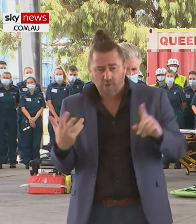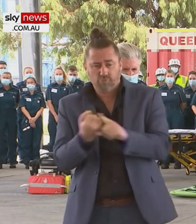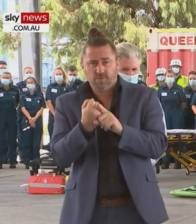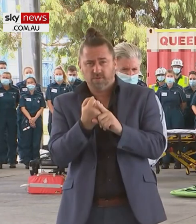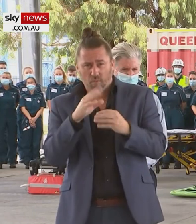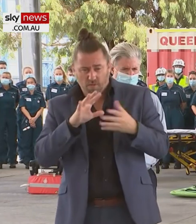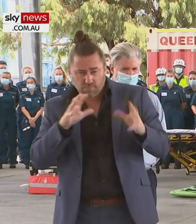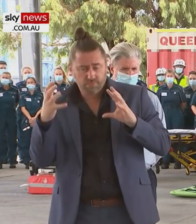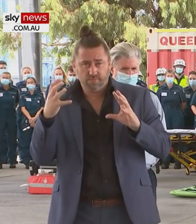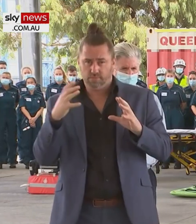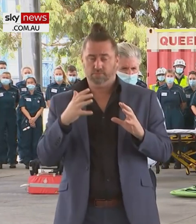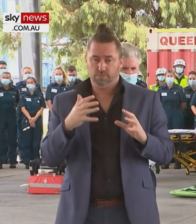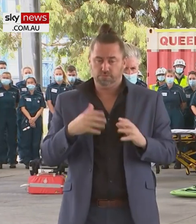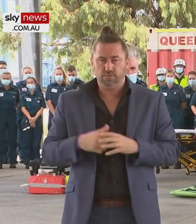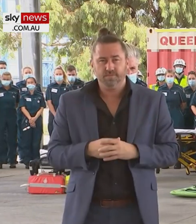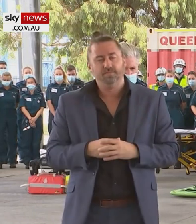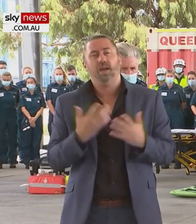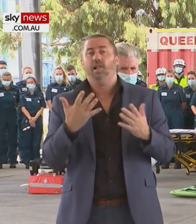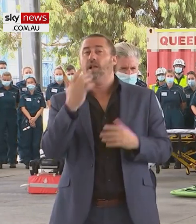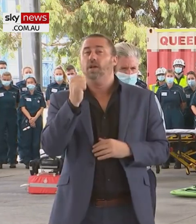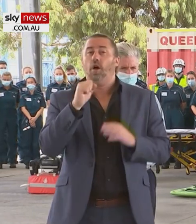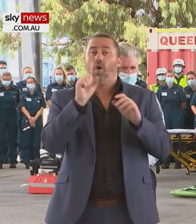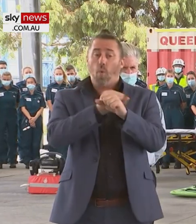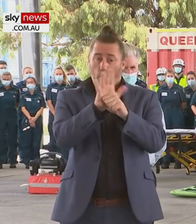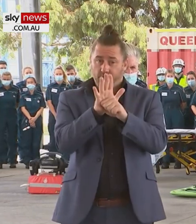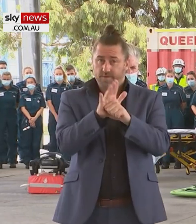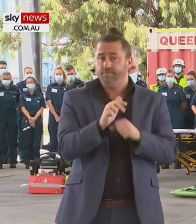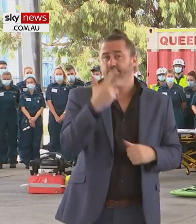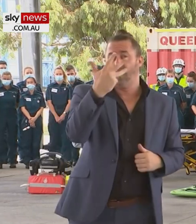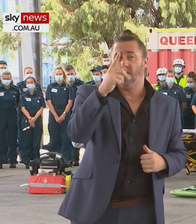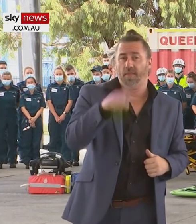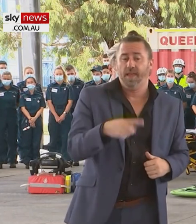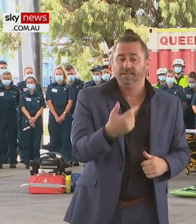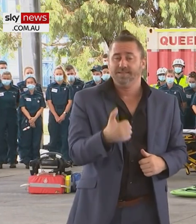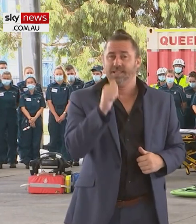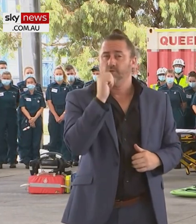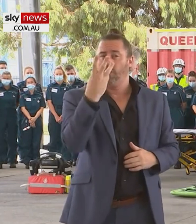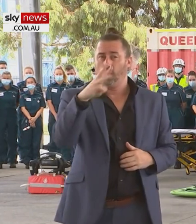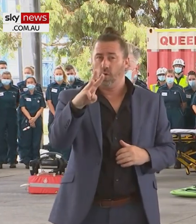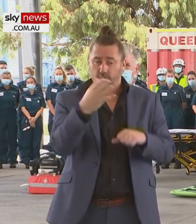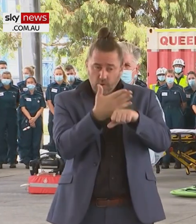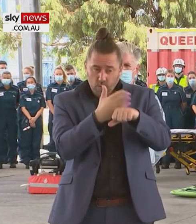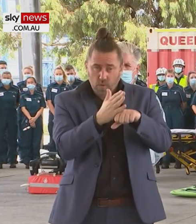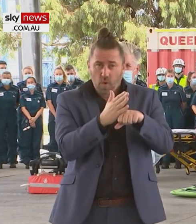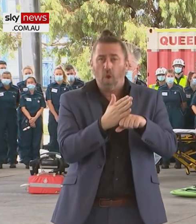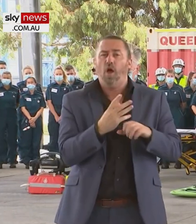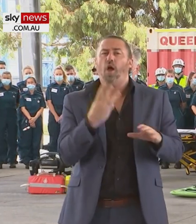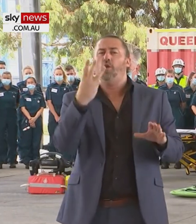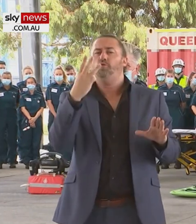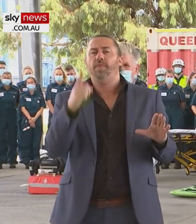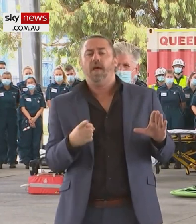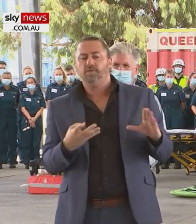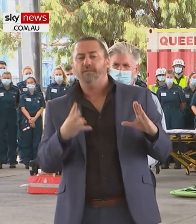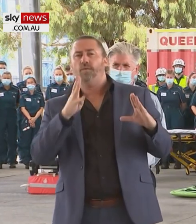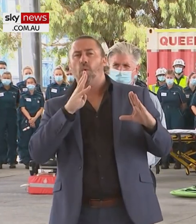Can I give an update on COVID today? We've got 9,630 new cases. 3,419 of